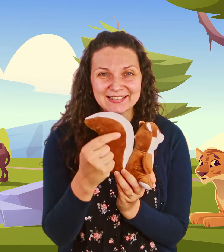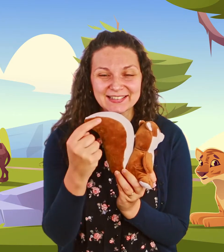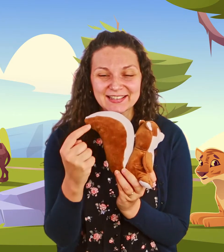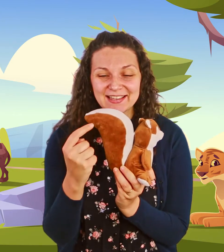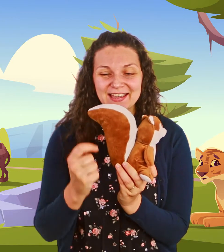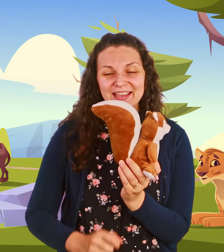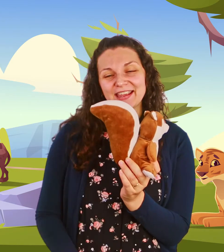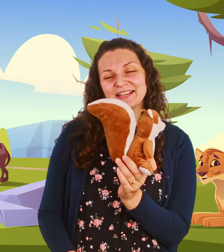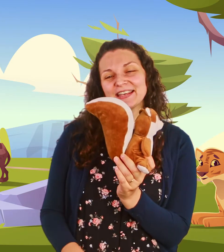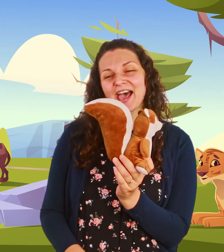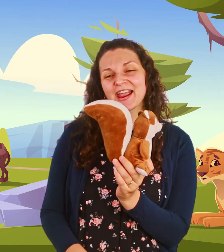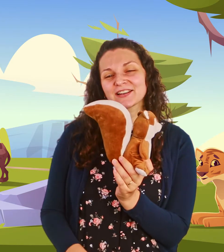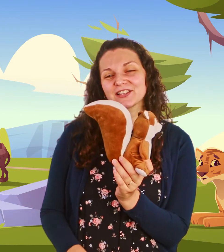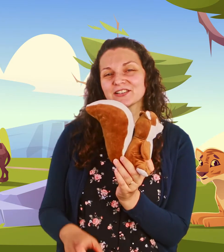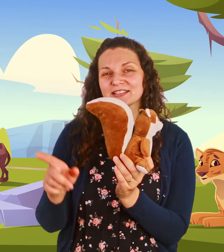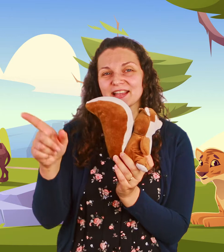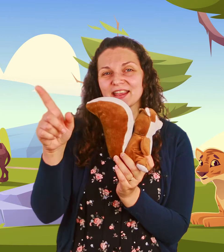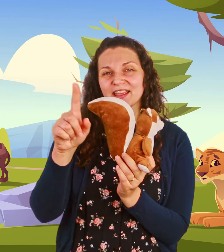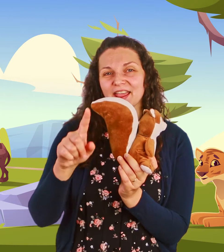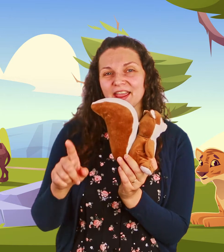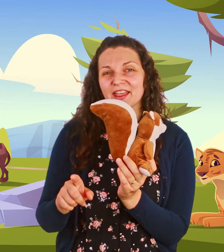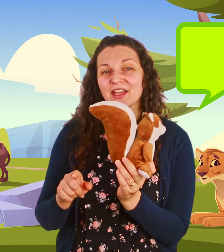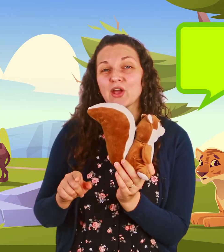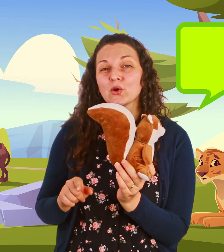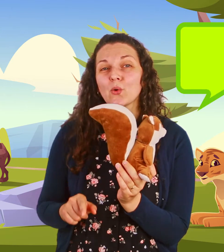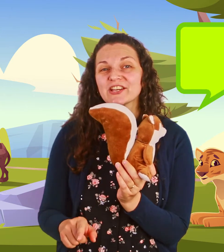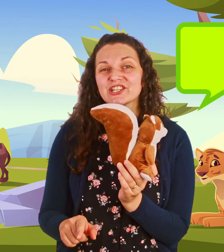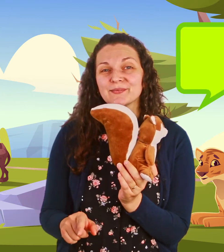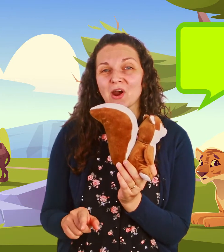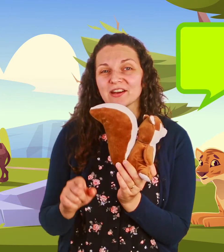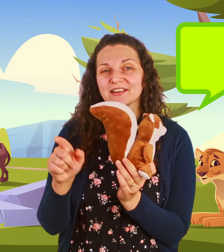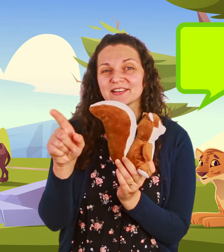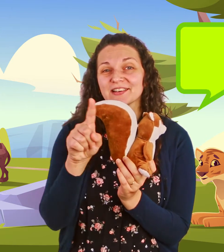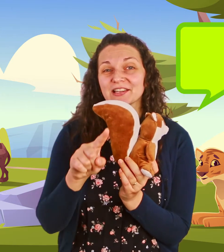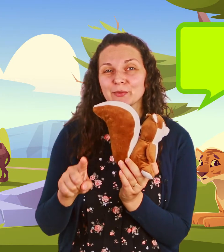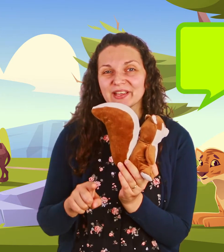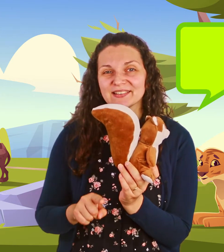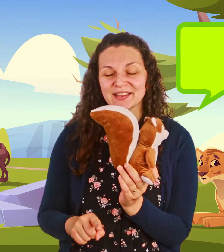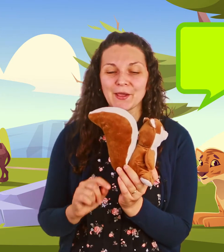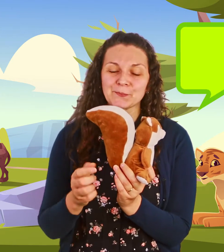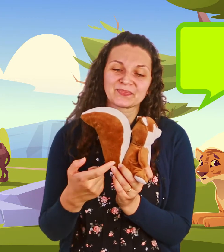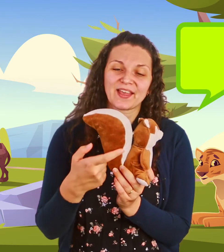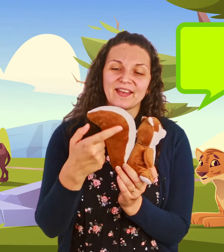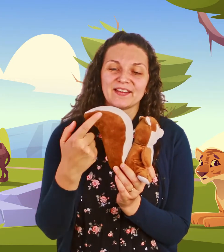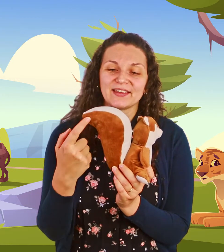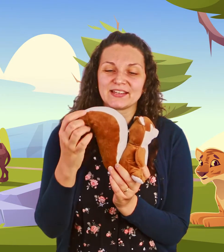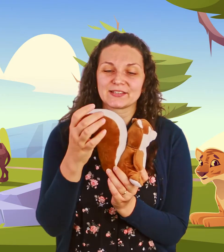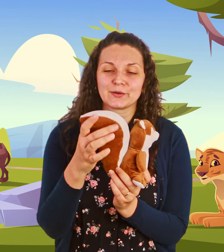it kind of looks like a question mark a little bit yeah it's a